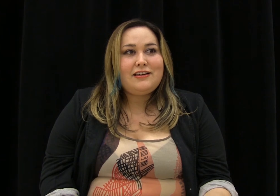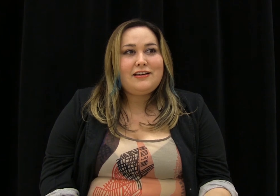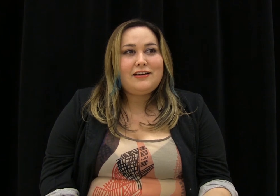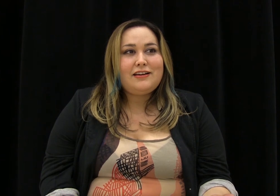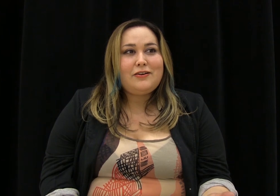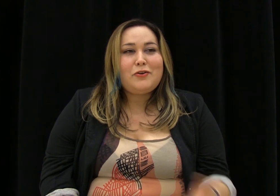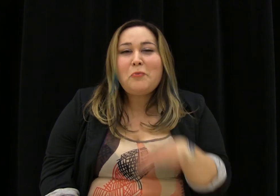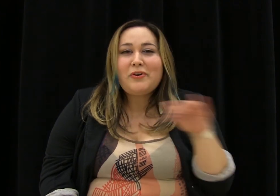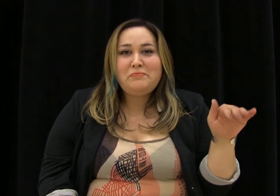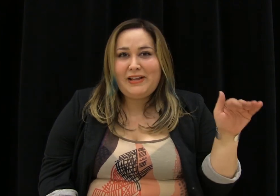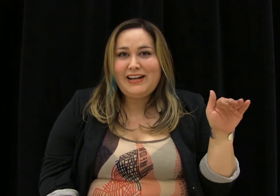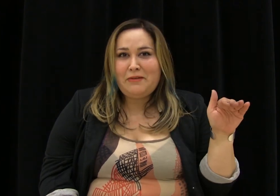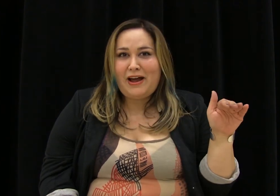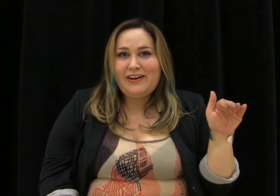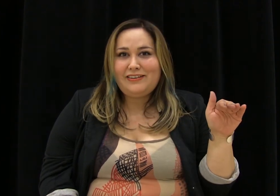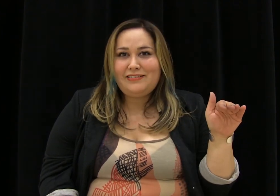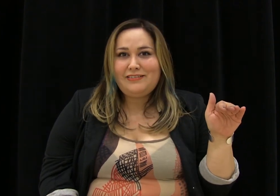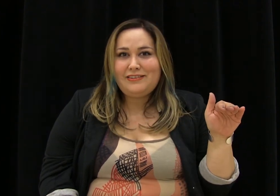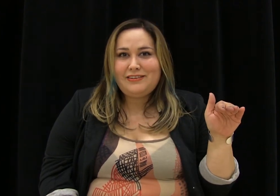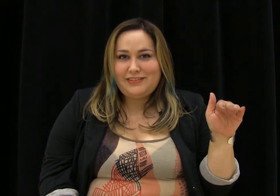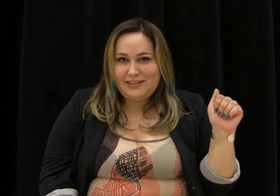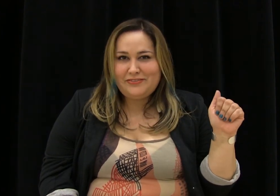And no more complaining about it. You know?